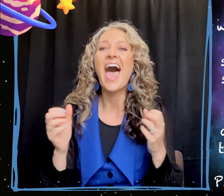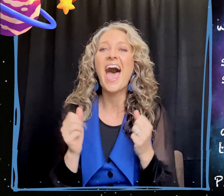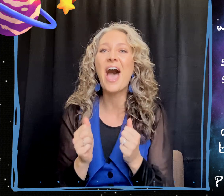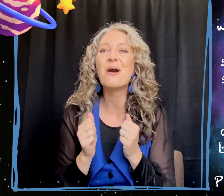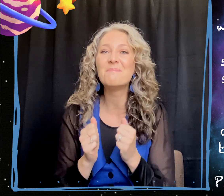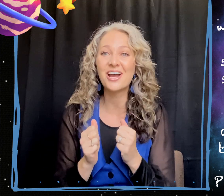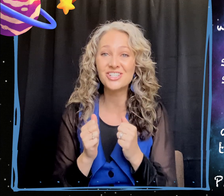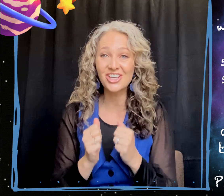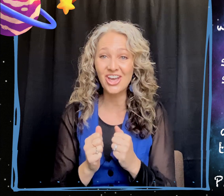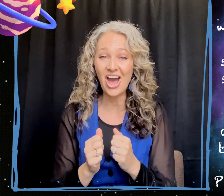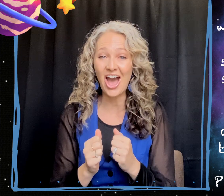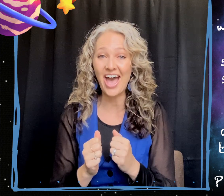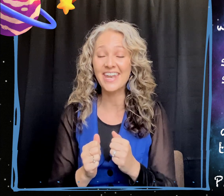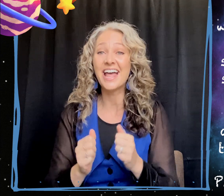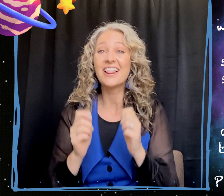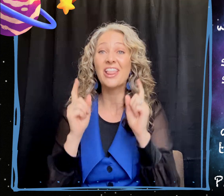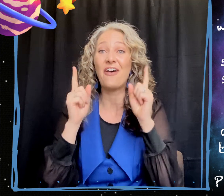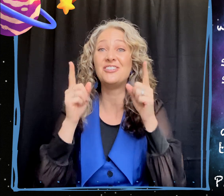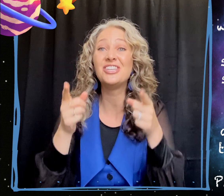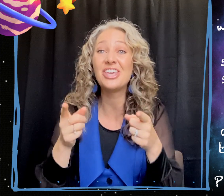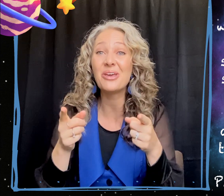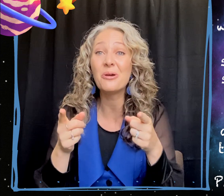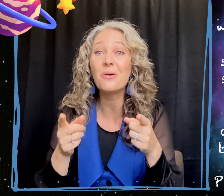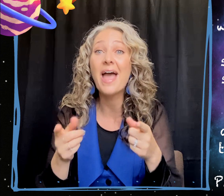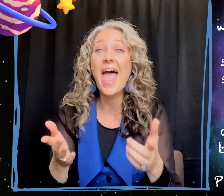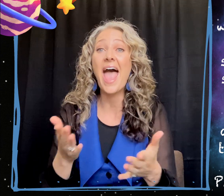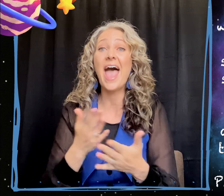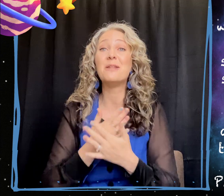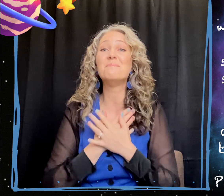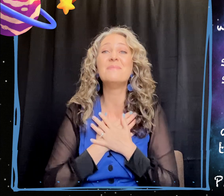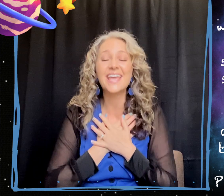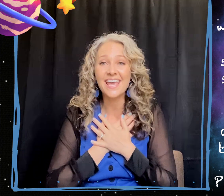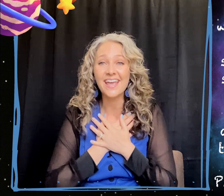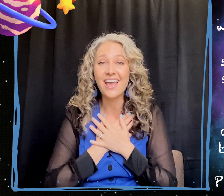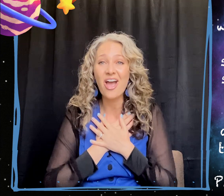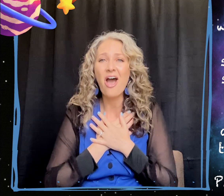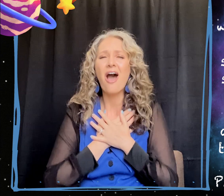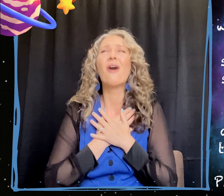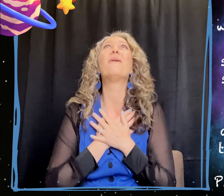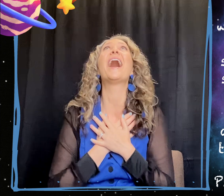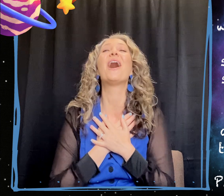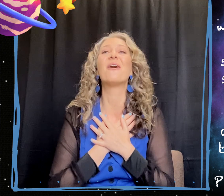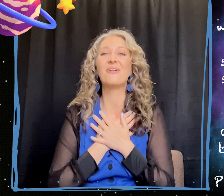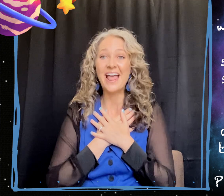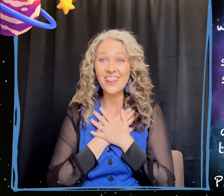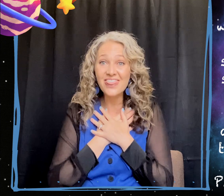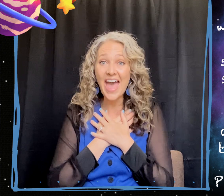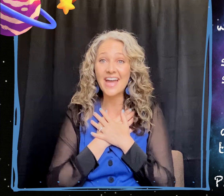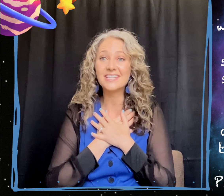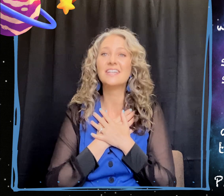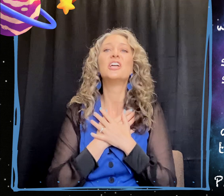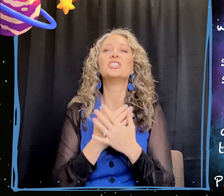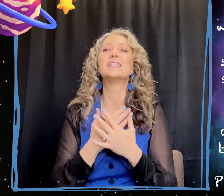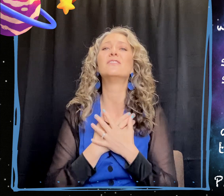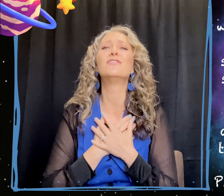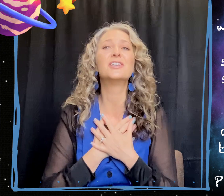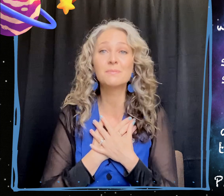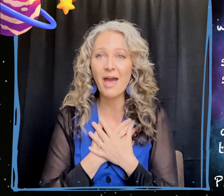how much God loves you and me. Wow, that just fills my